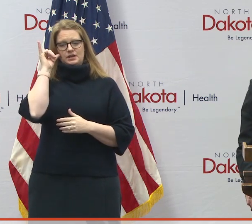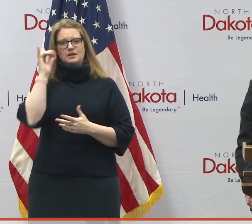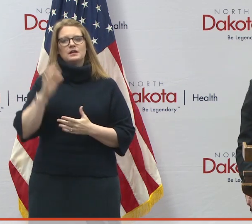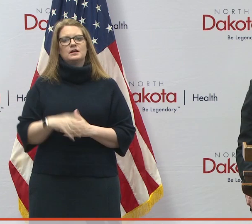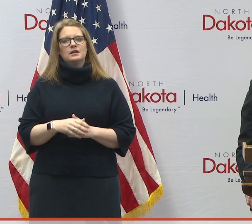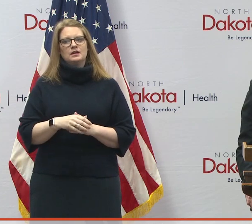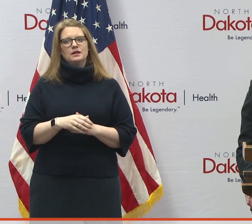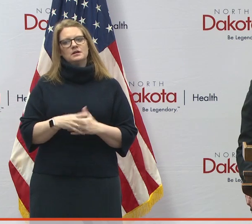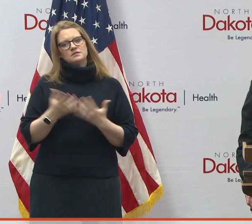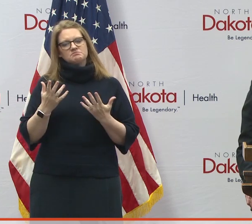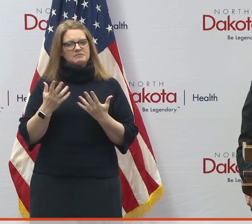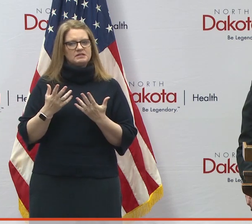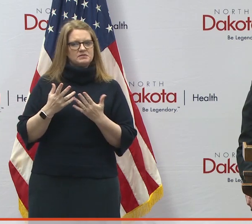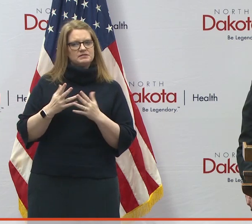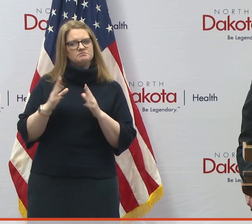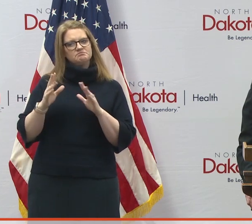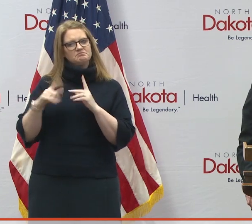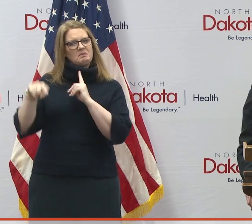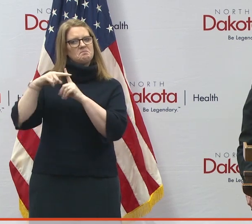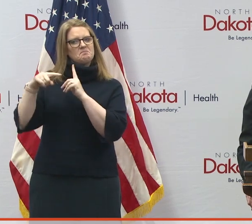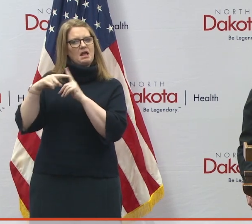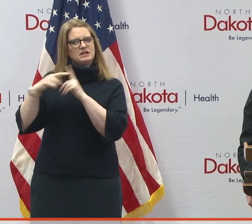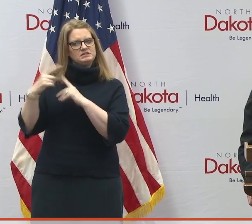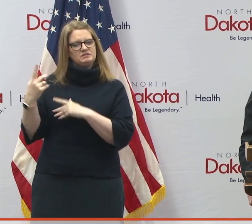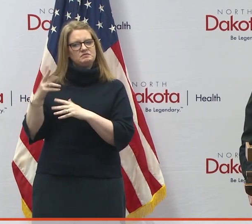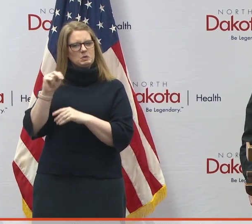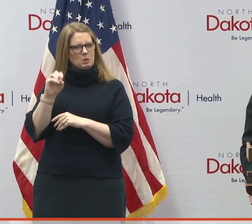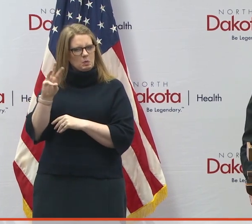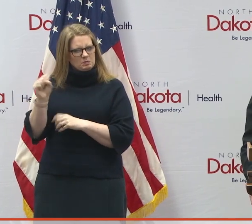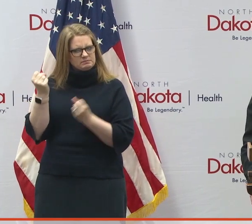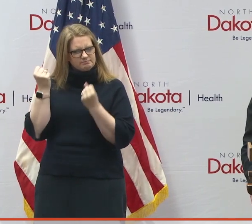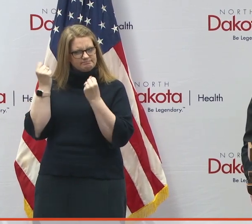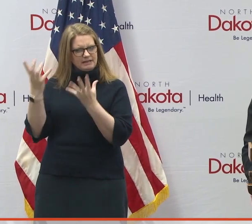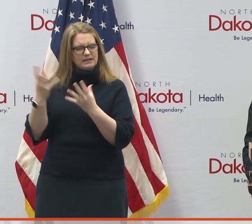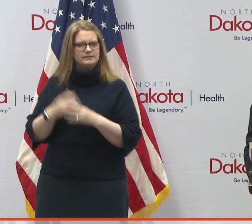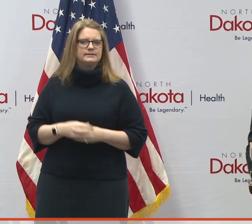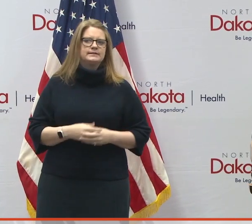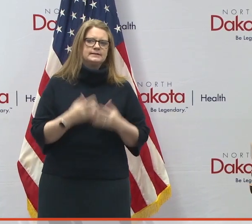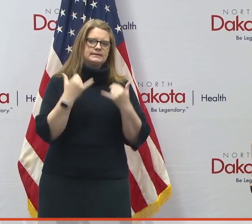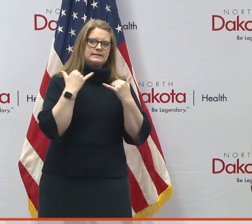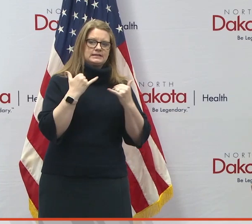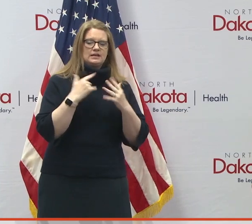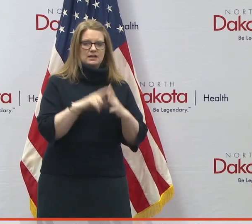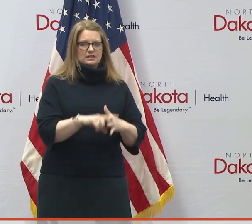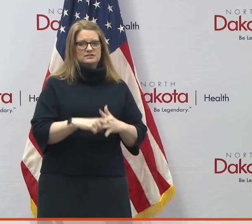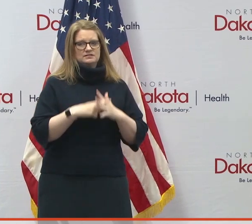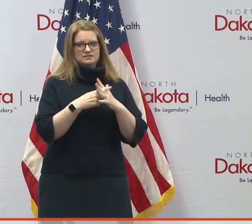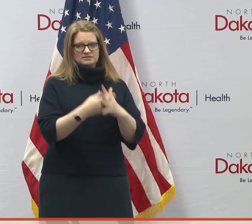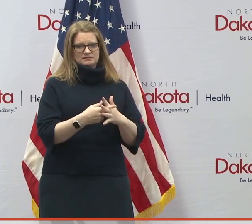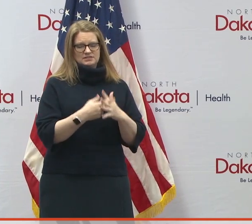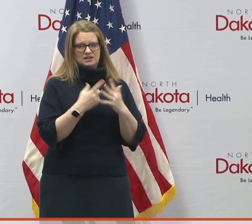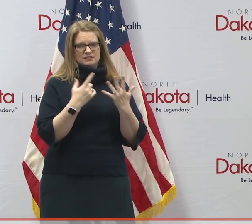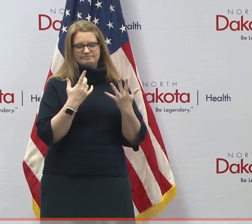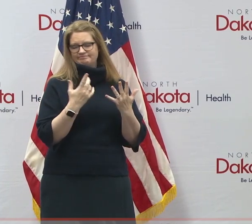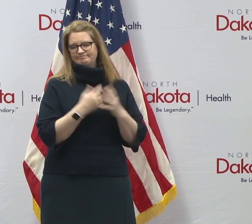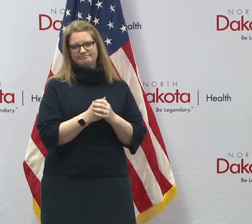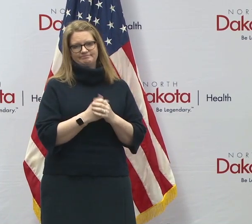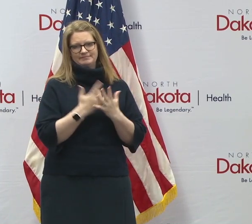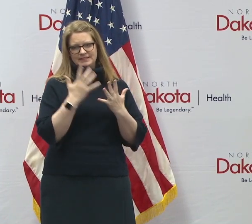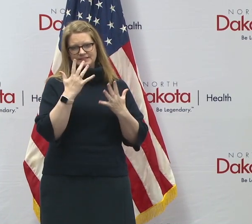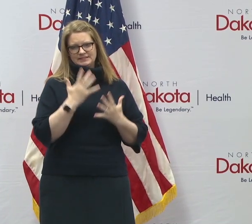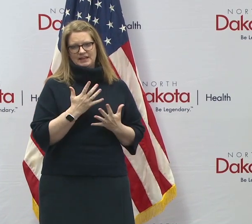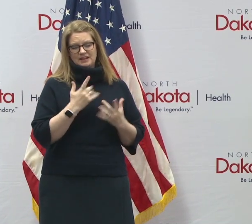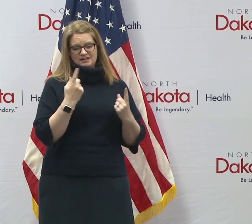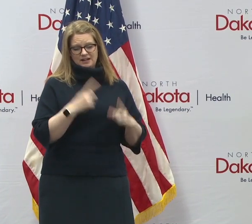lighter day because of all the positive news. Today I'm sad to start off our report reporting that we've had our